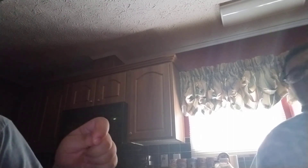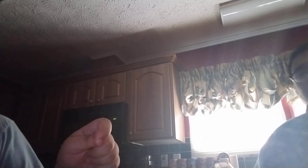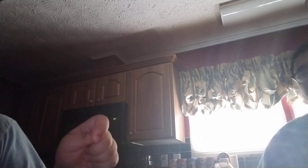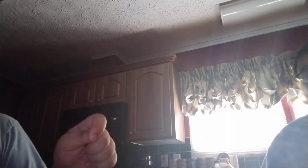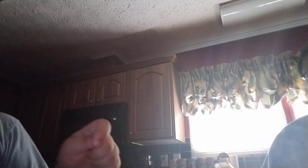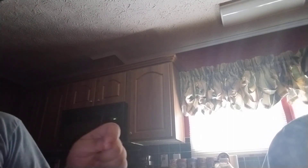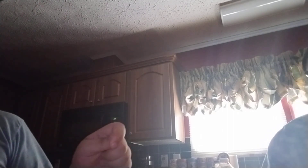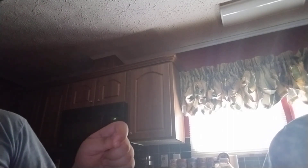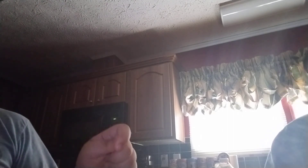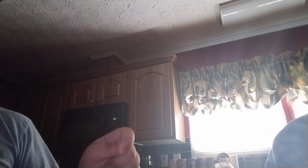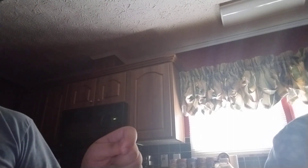bye